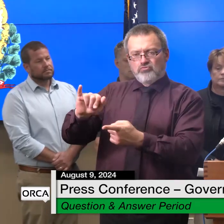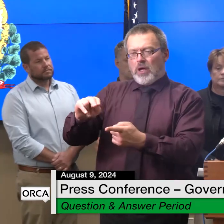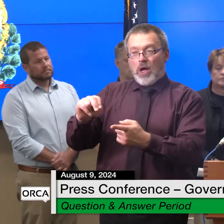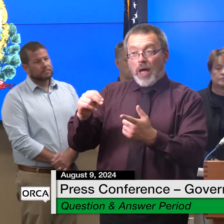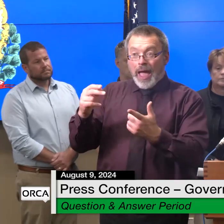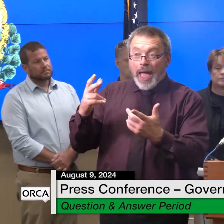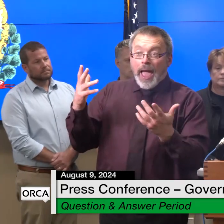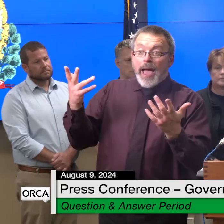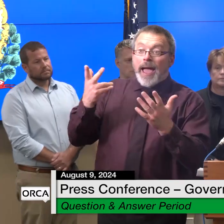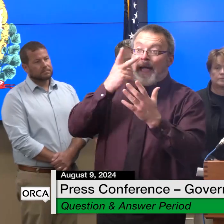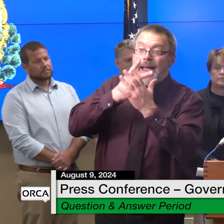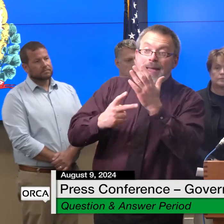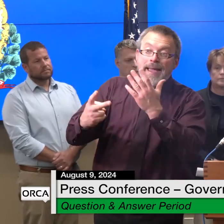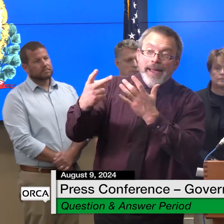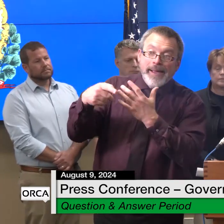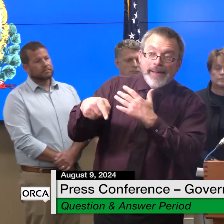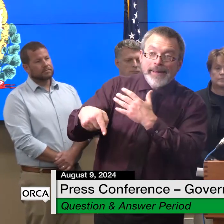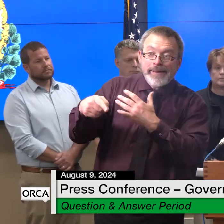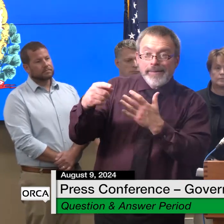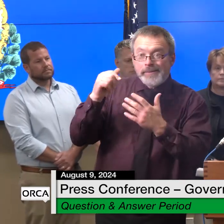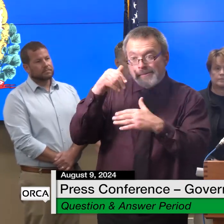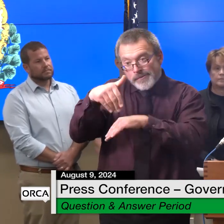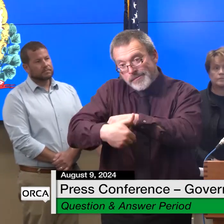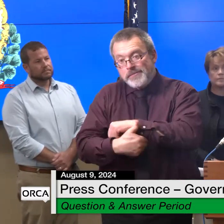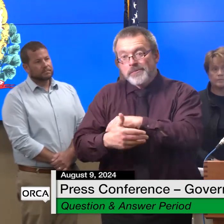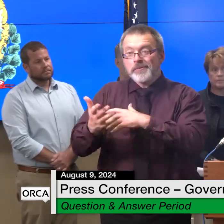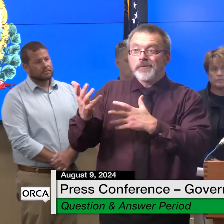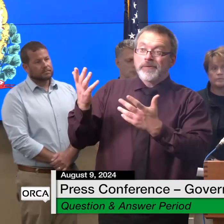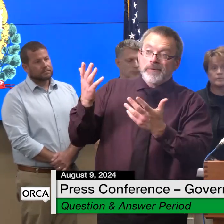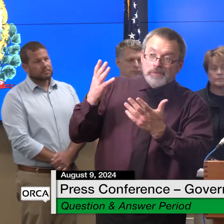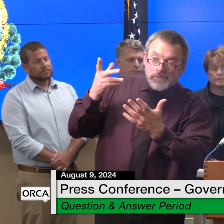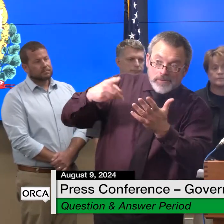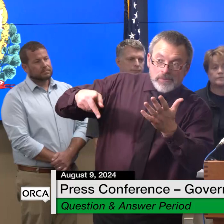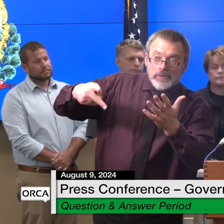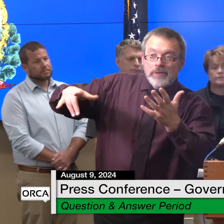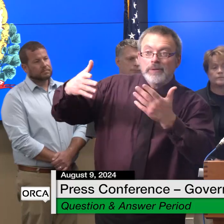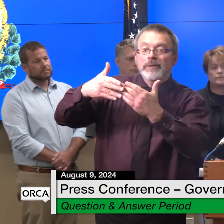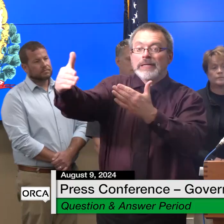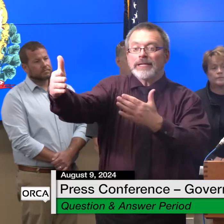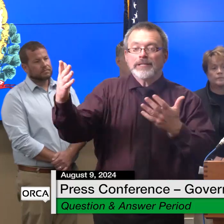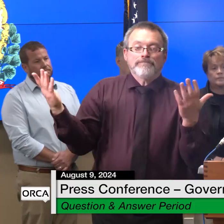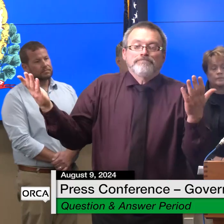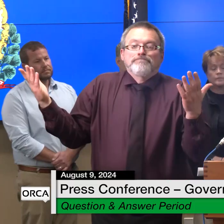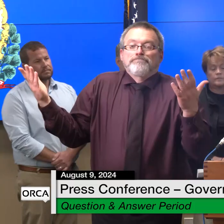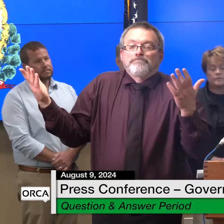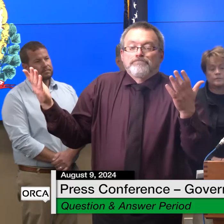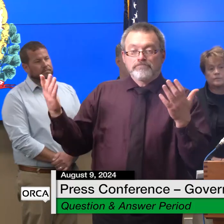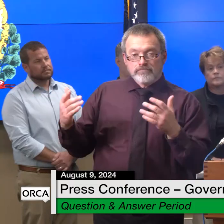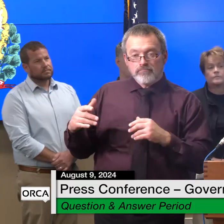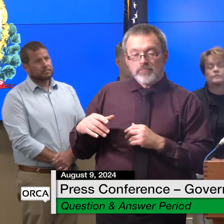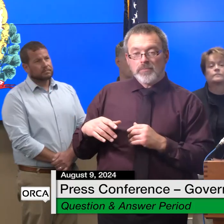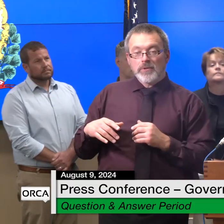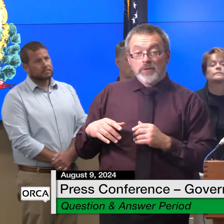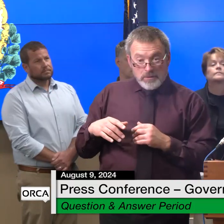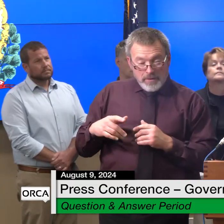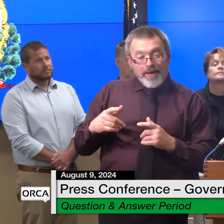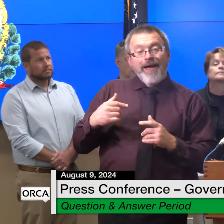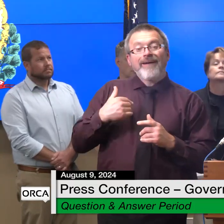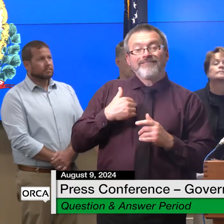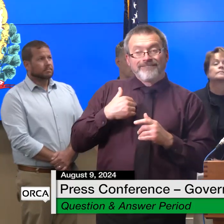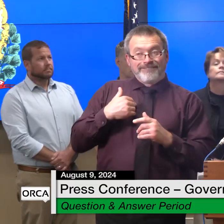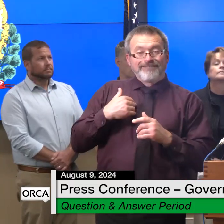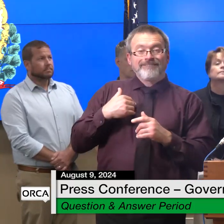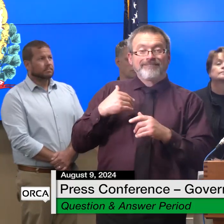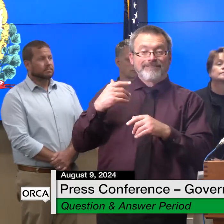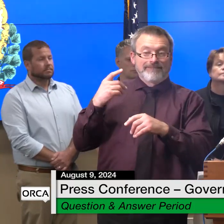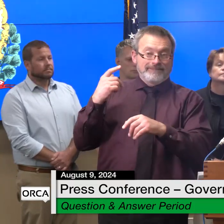next you know these storms um but we've really the other thing that happened was um you know at the end of the last session there was